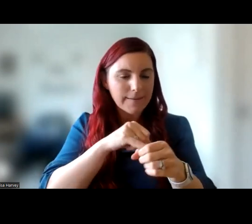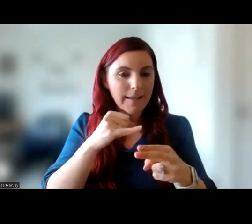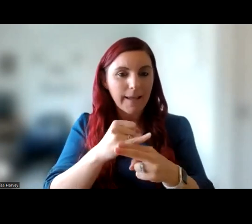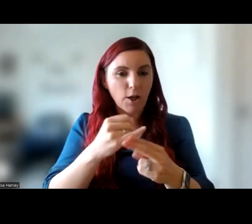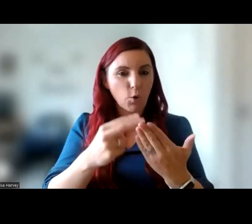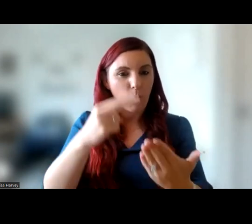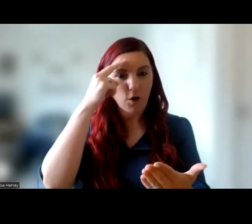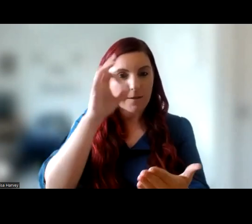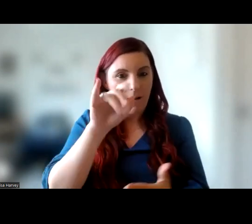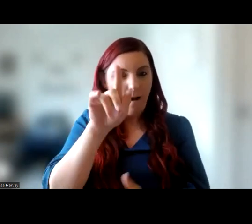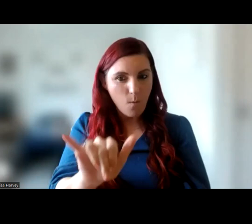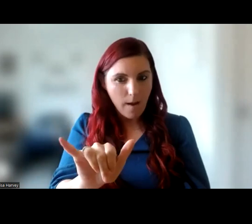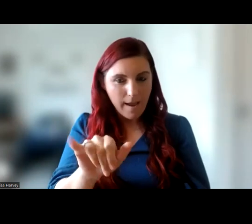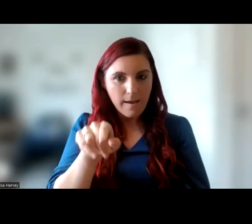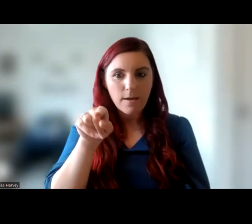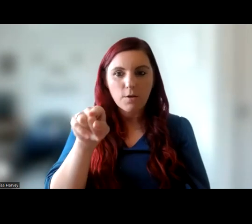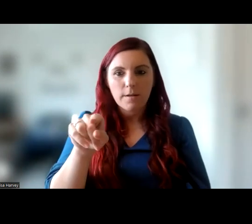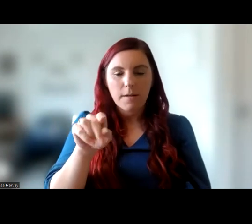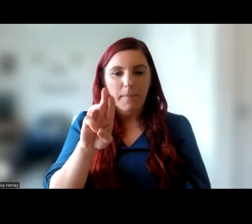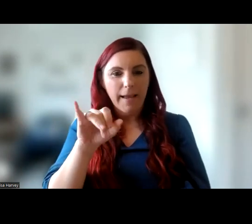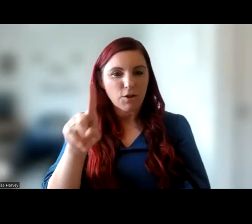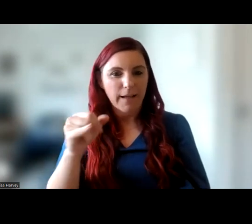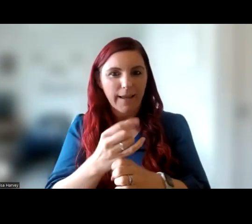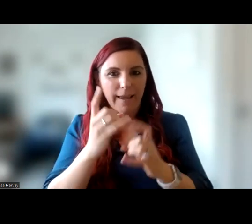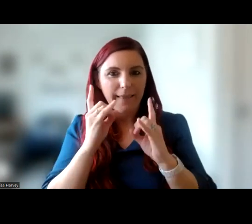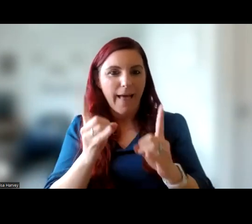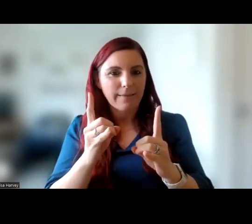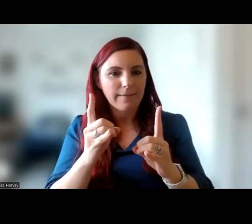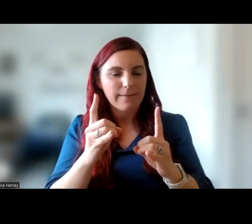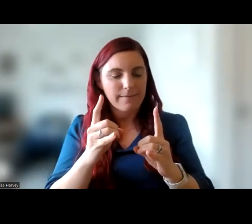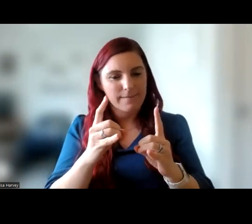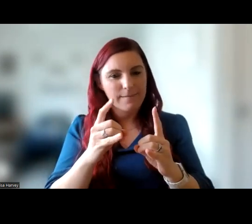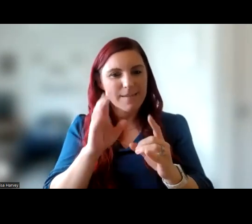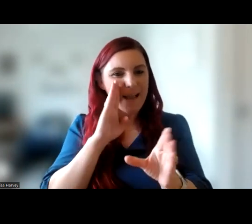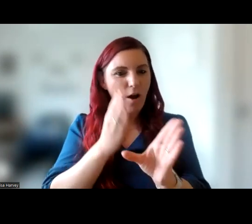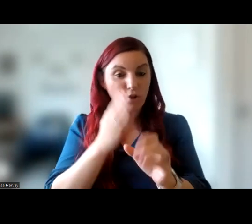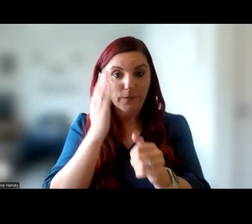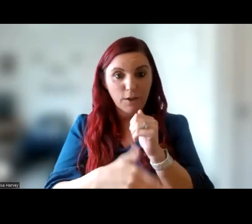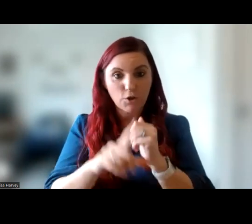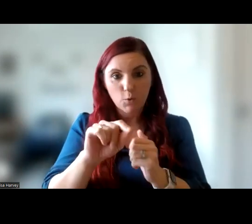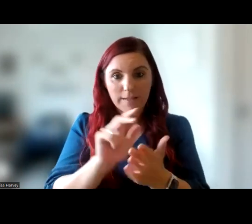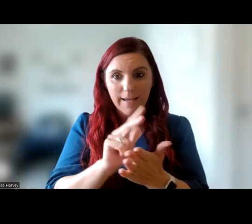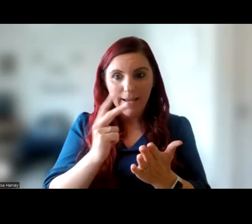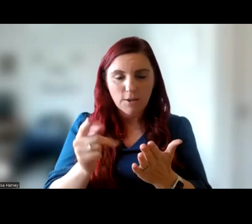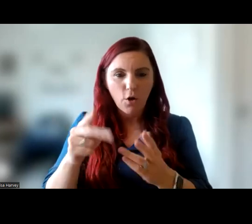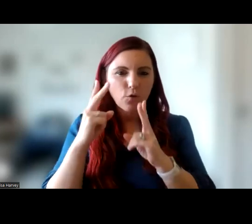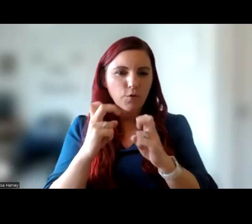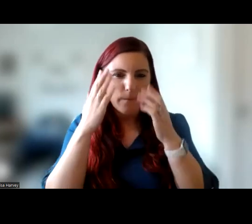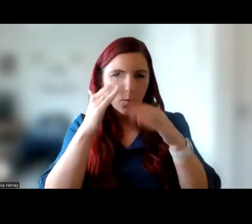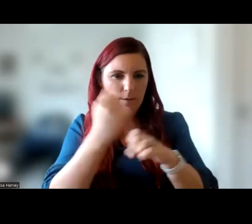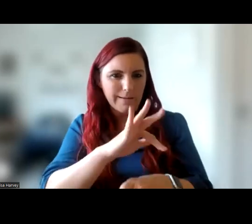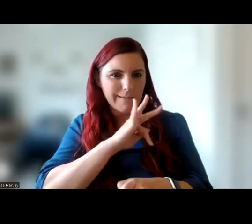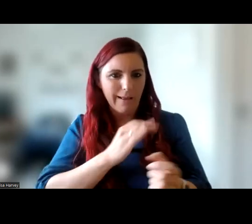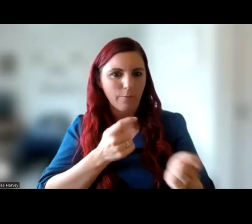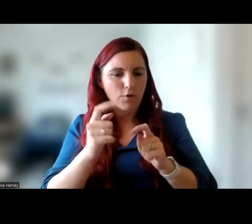She completed her PhD in health psychology in 2018. Her research centers on the self-management of long term